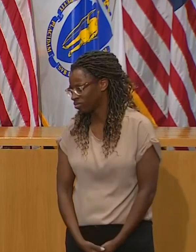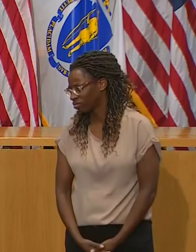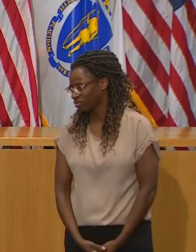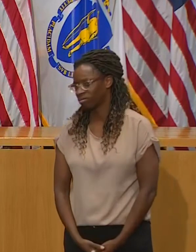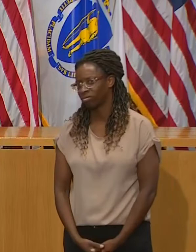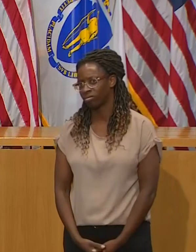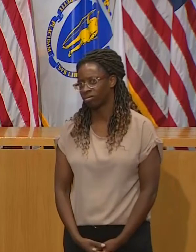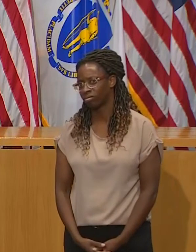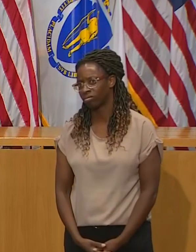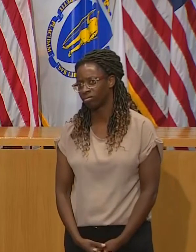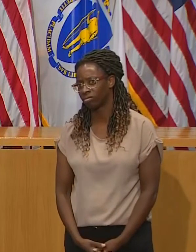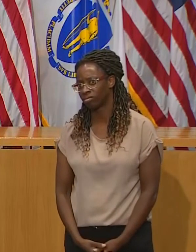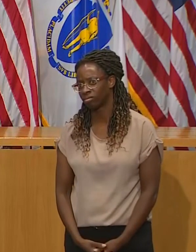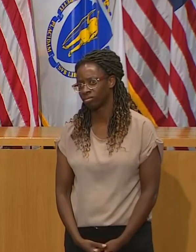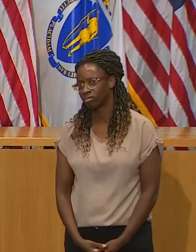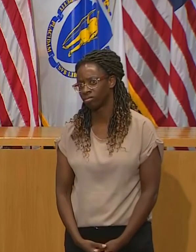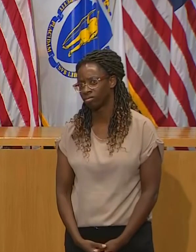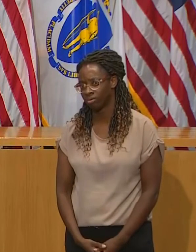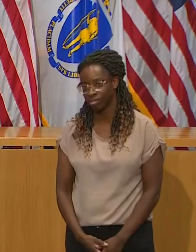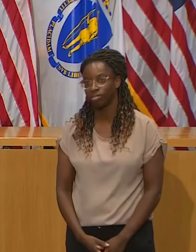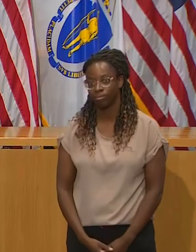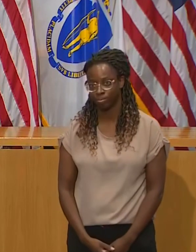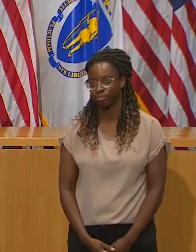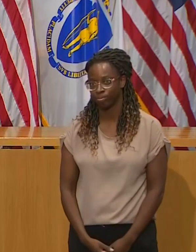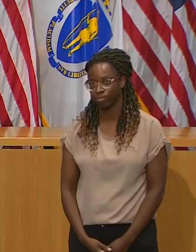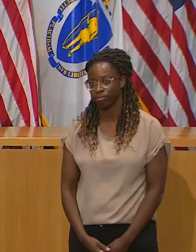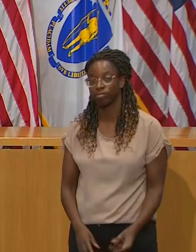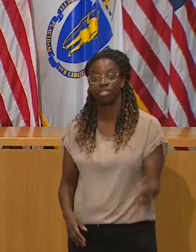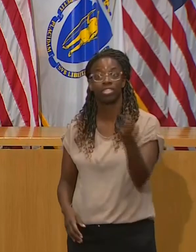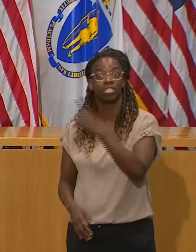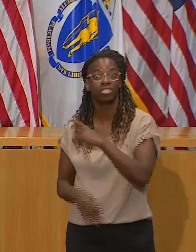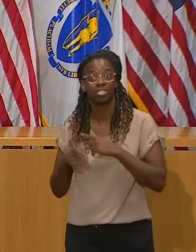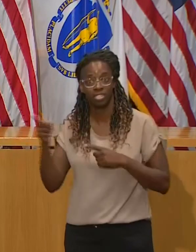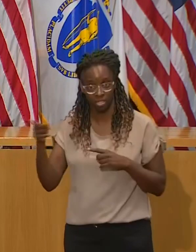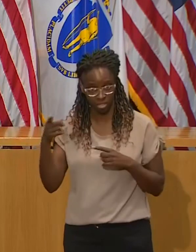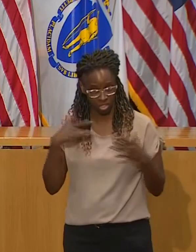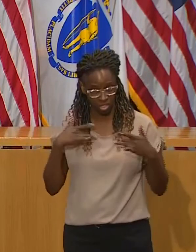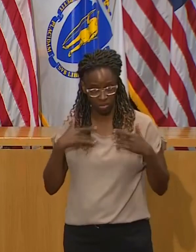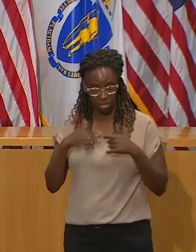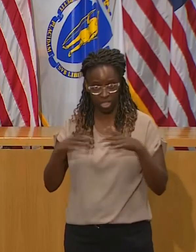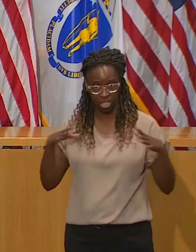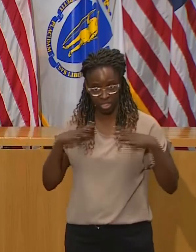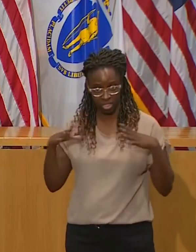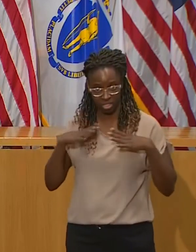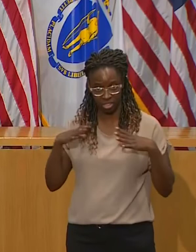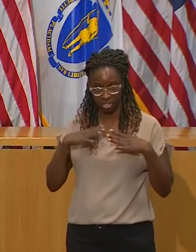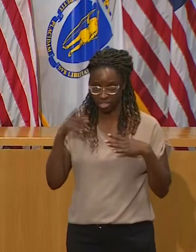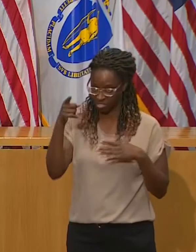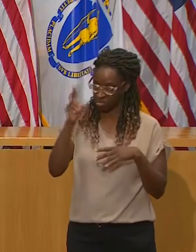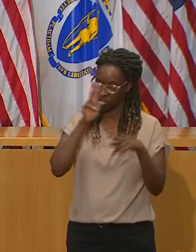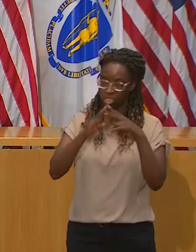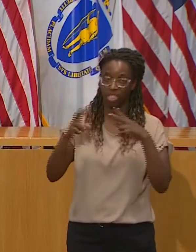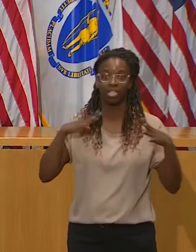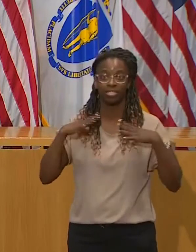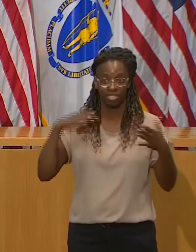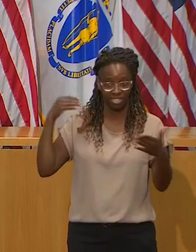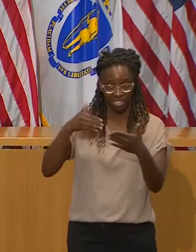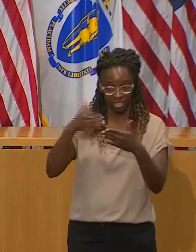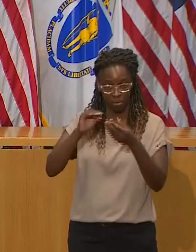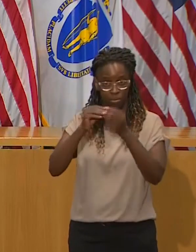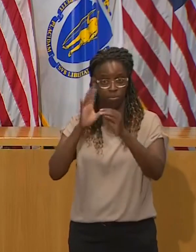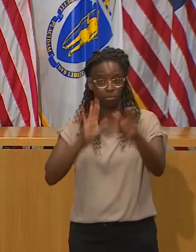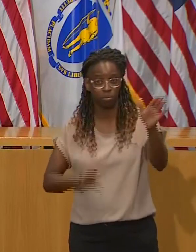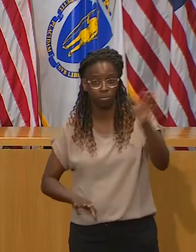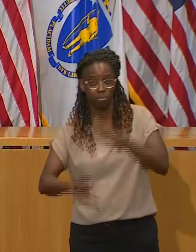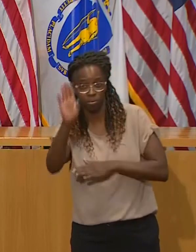what we had in March, basically, March-April. Well, March-April was, you know, very little testing and no data. I mean, we really